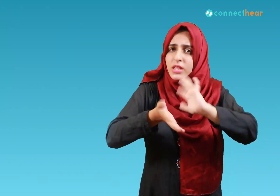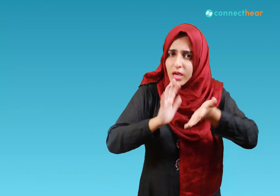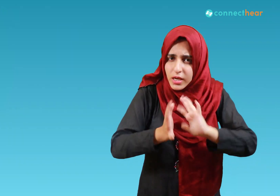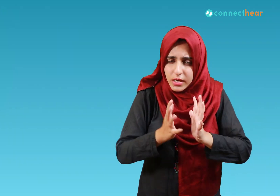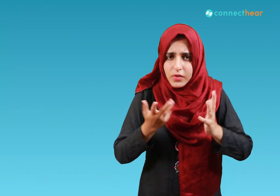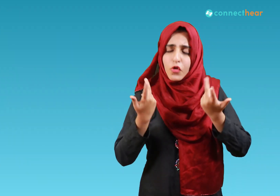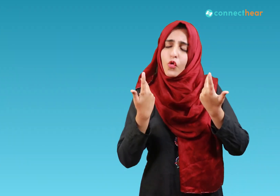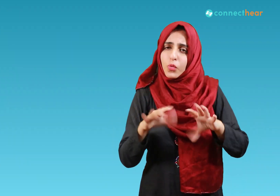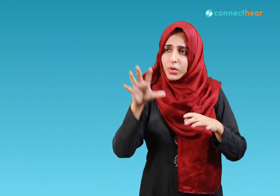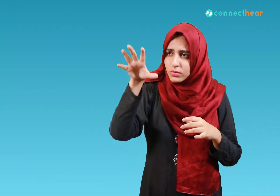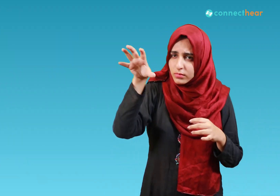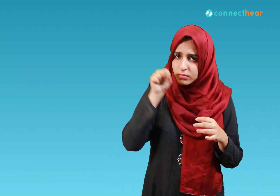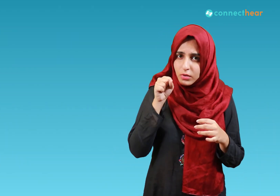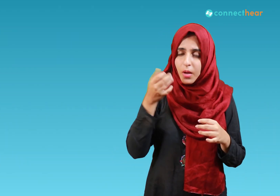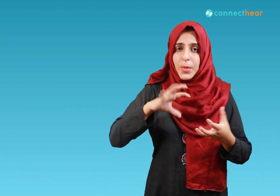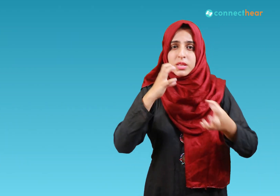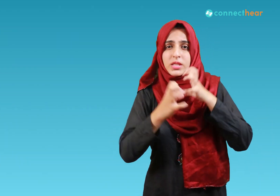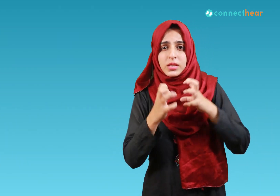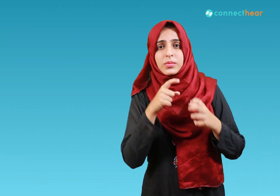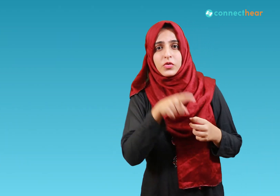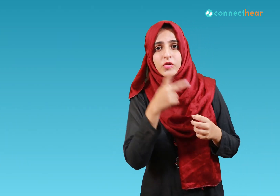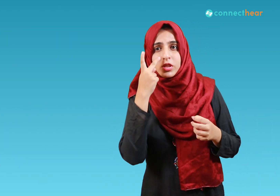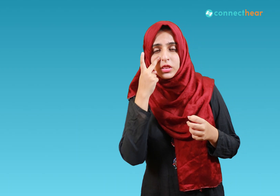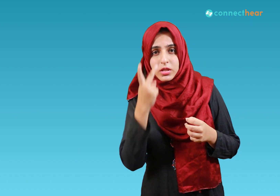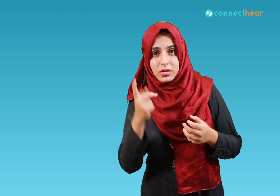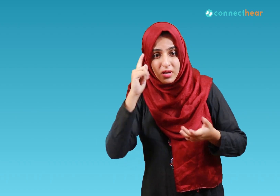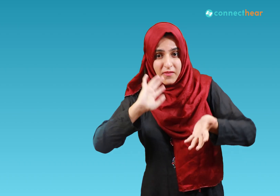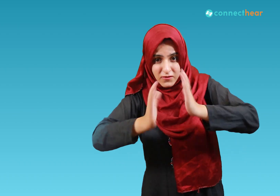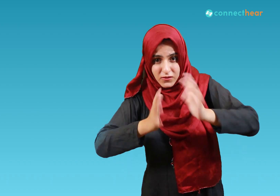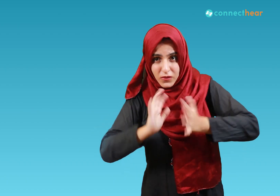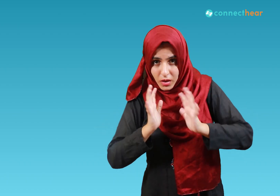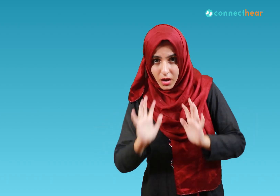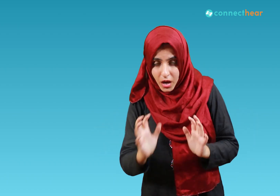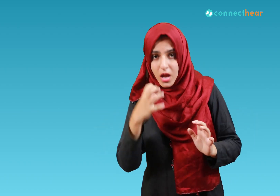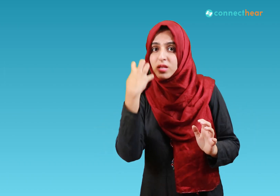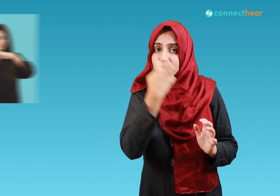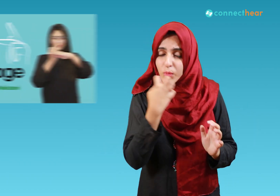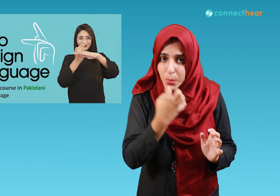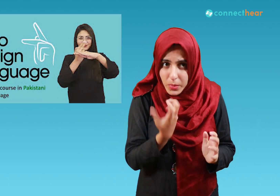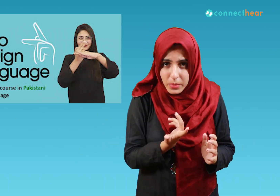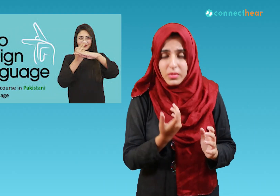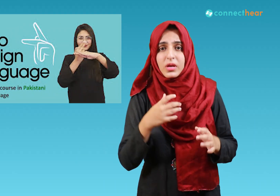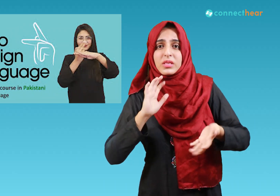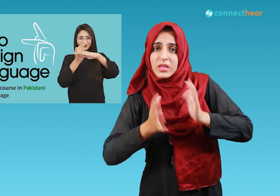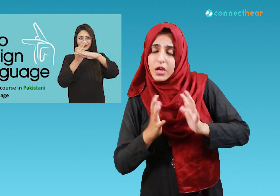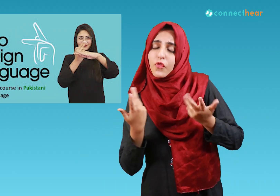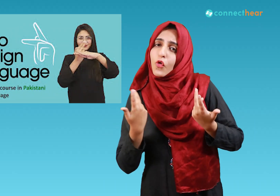the system then simulates as if the person who is using sign language is speaking and then bring